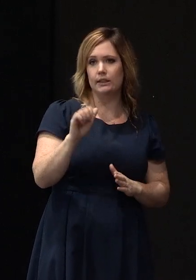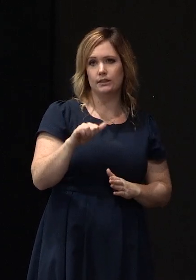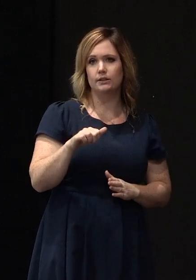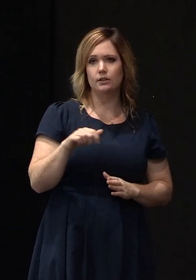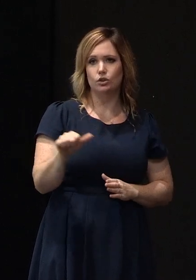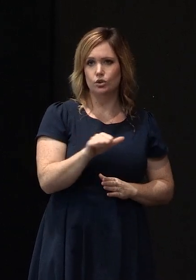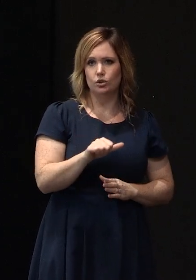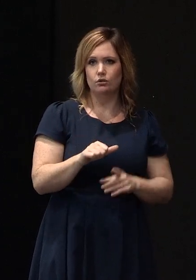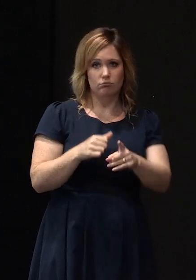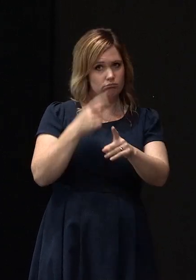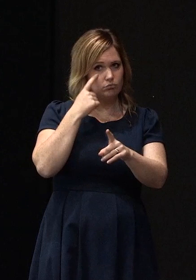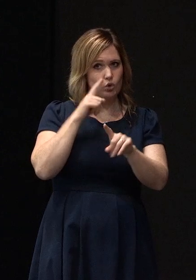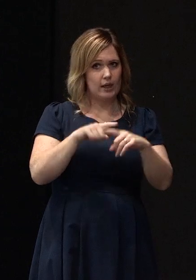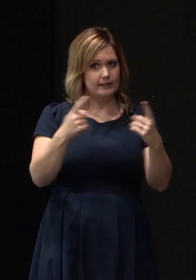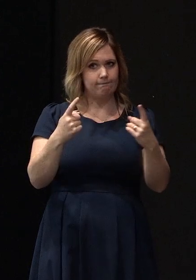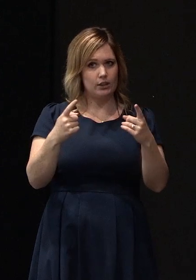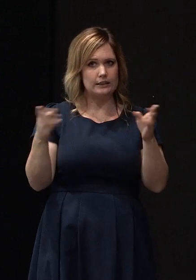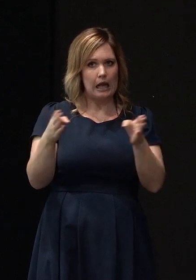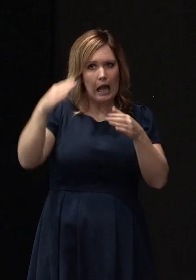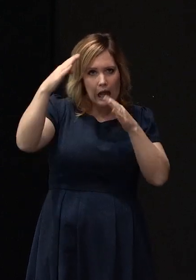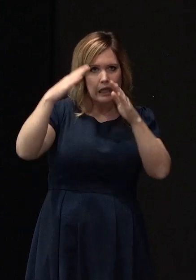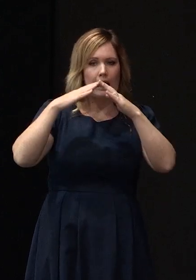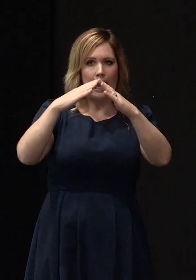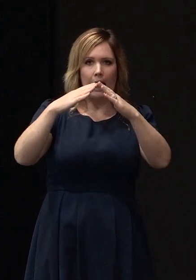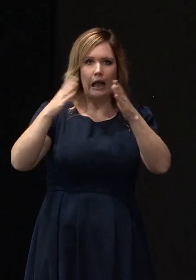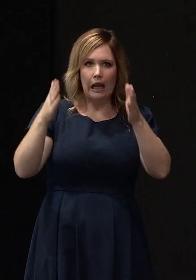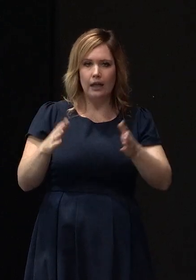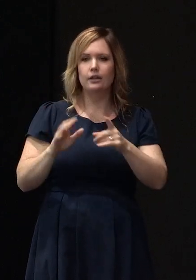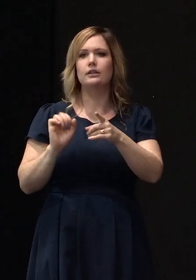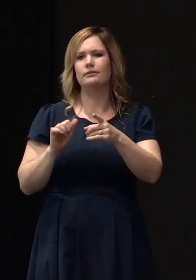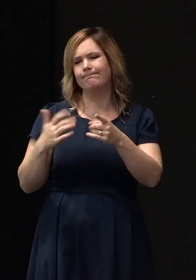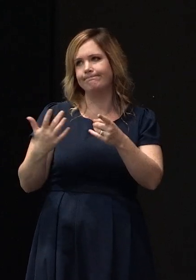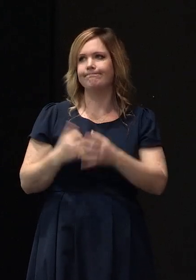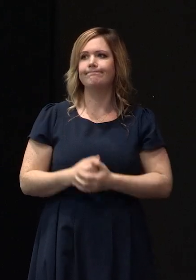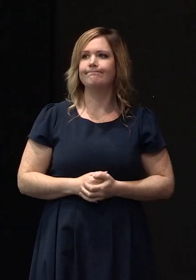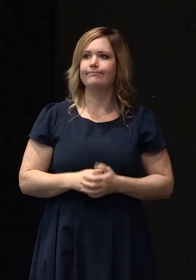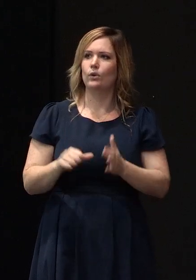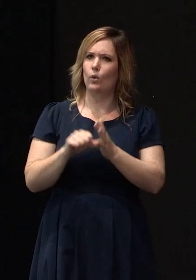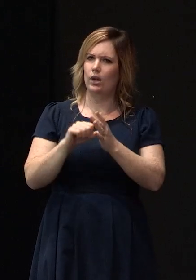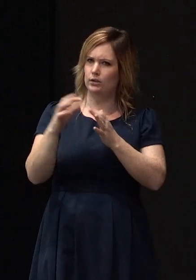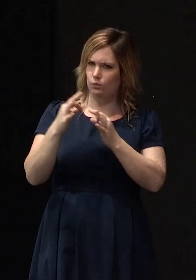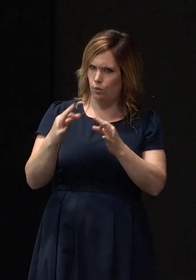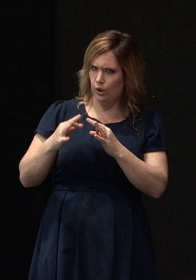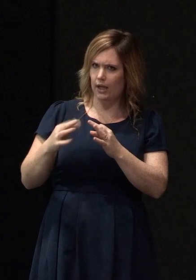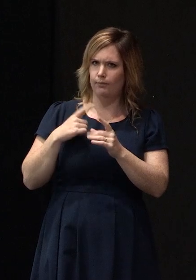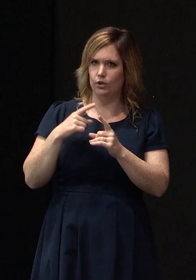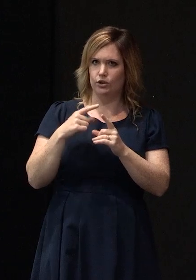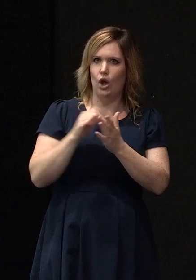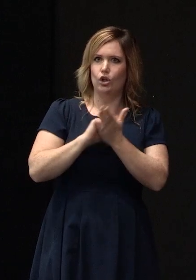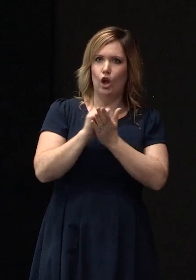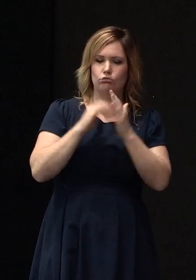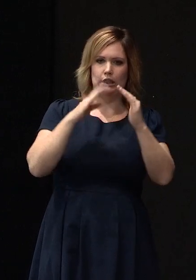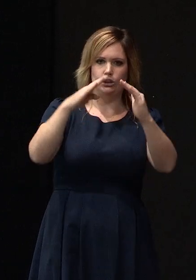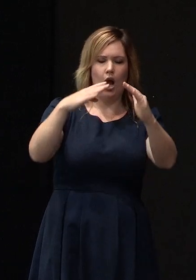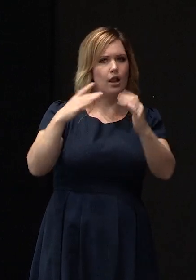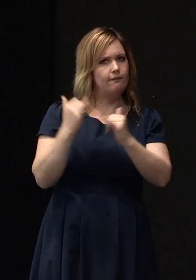try a different cladding it was pretty hard to get to grips with this when you know how heavy concrete tiles are they're